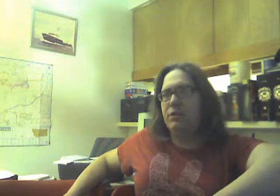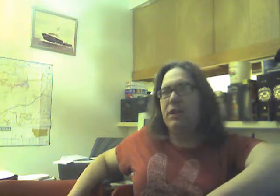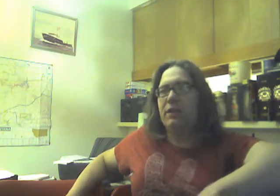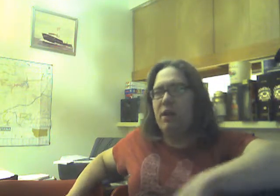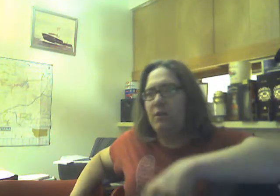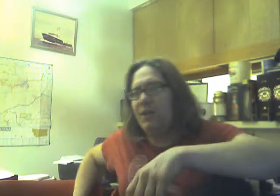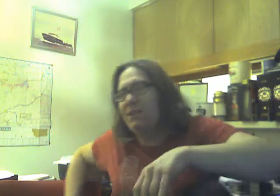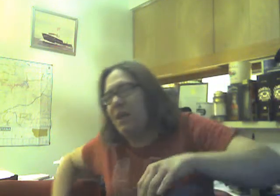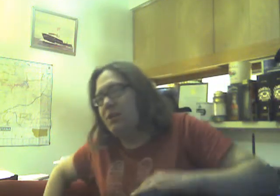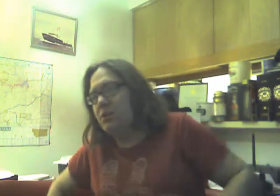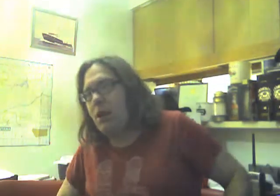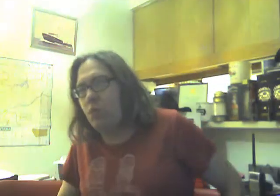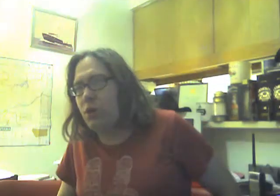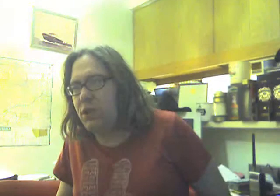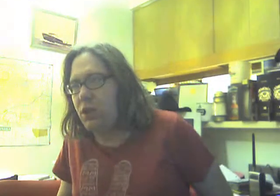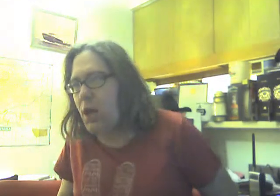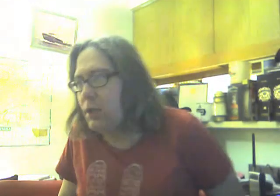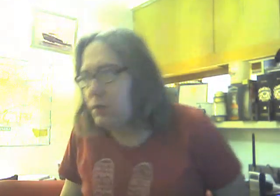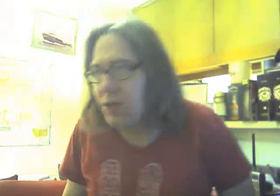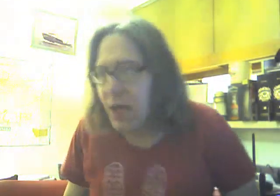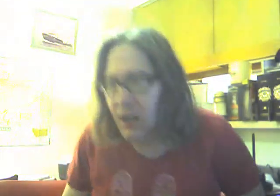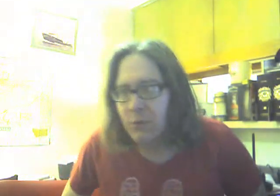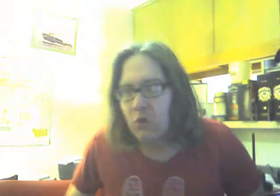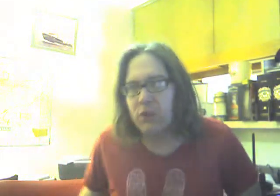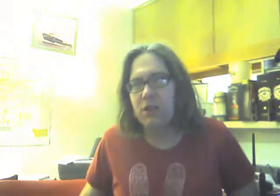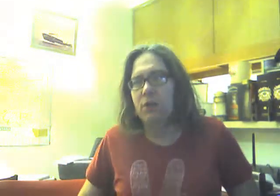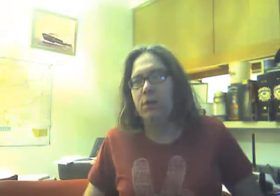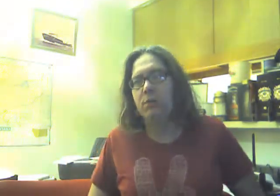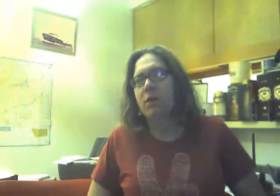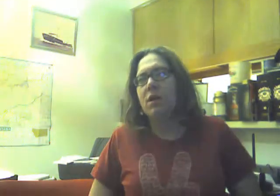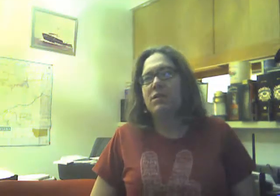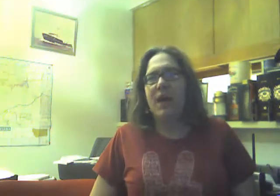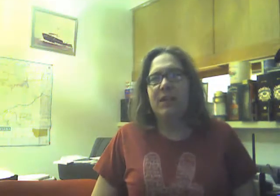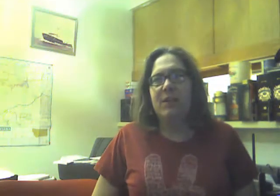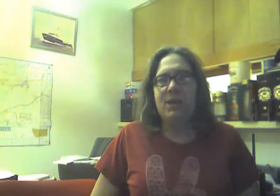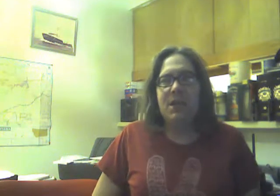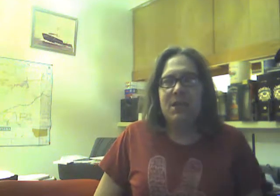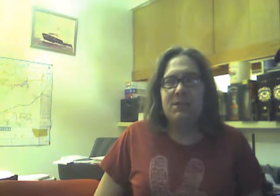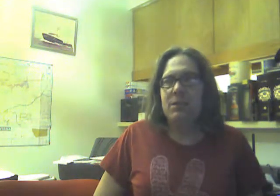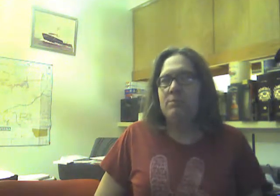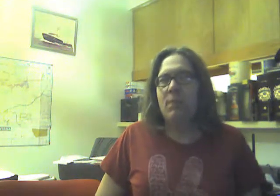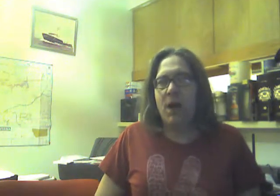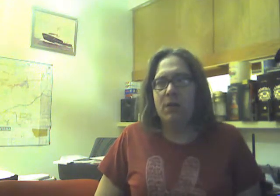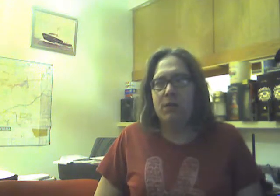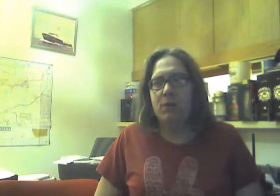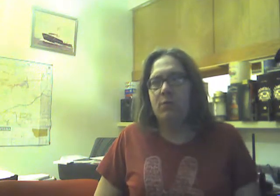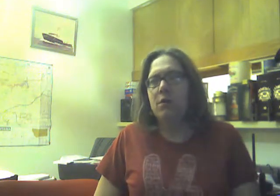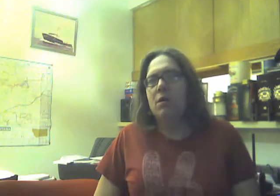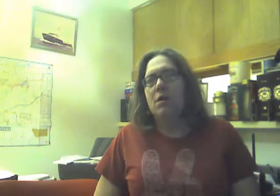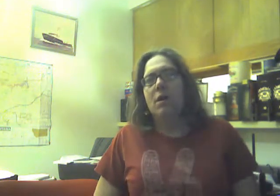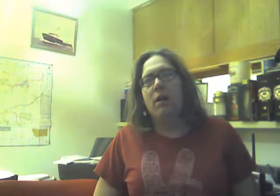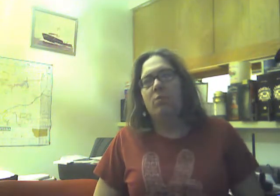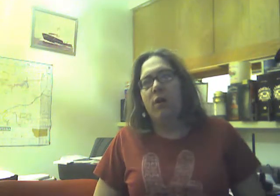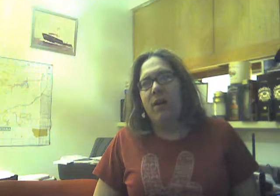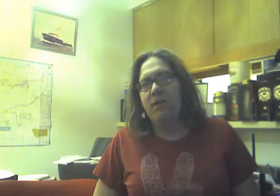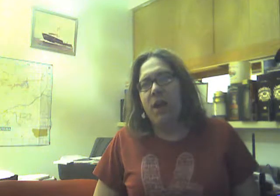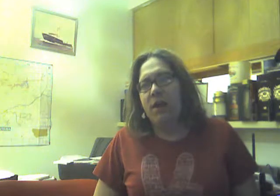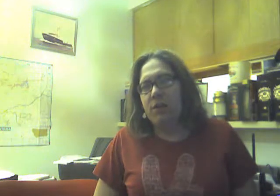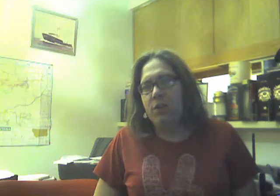take care of it. Yes, I'm working on it. That I'm going to tell you. It's not going to be easy, mind you. And whatever I do,